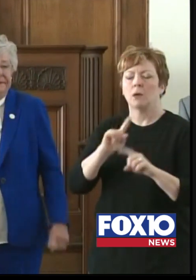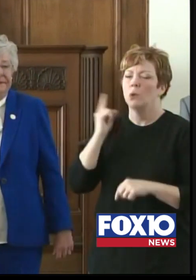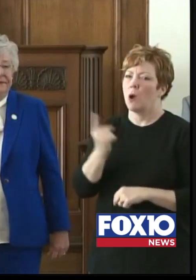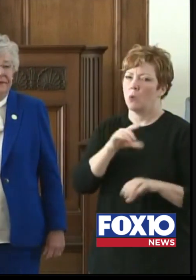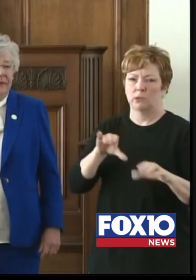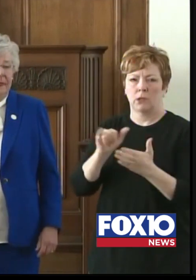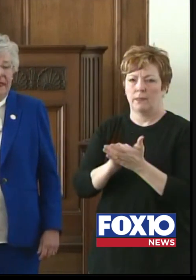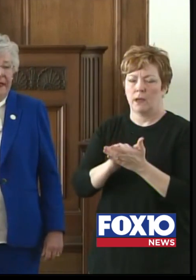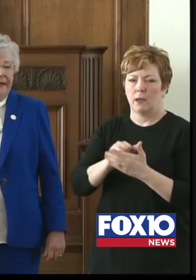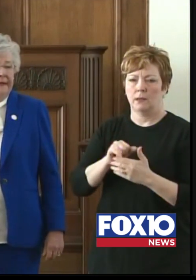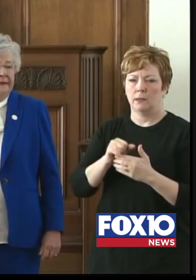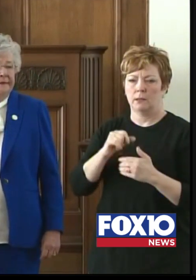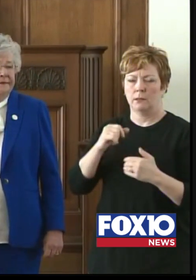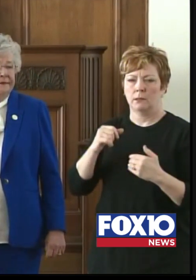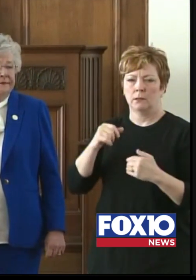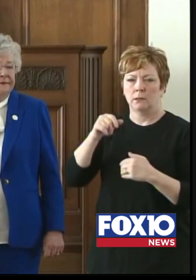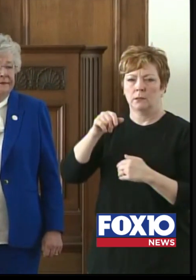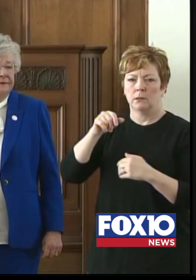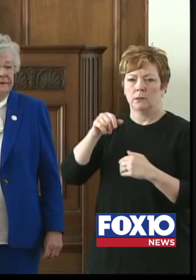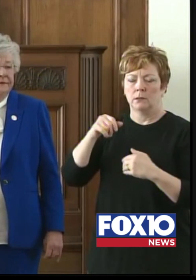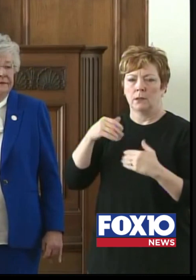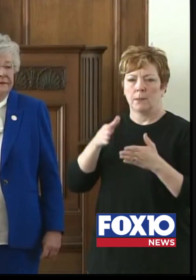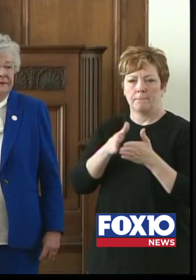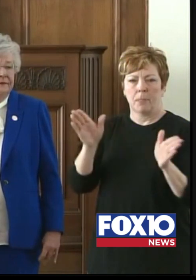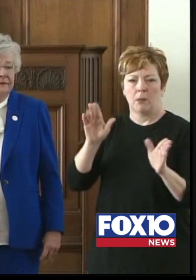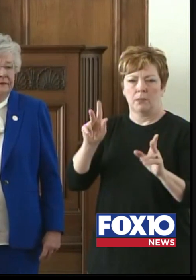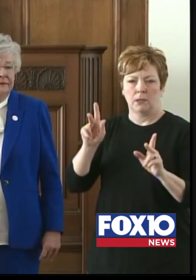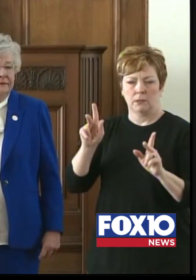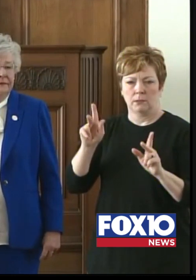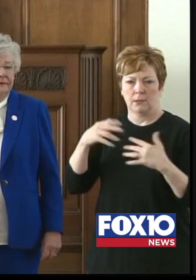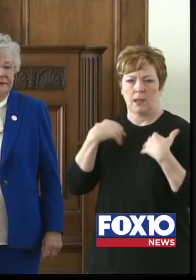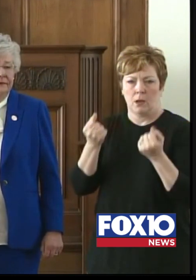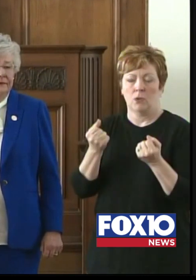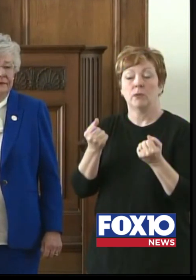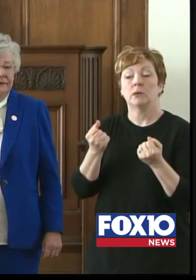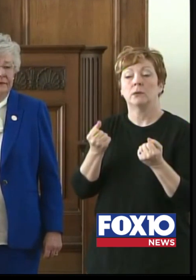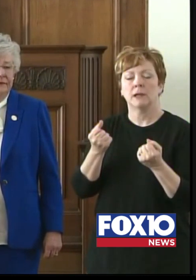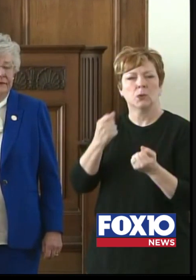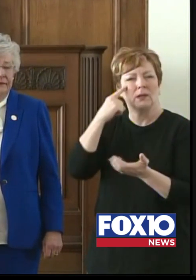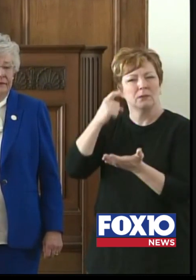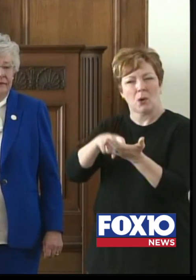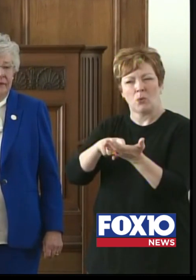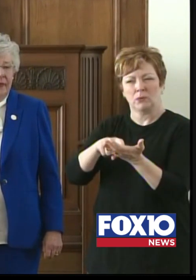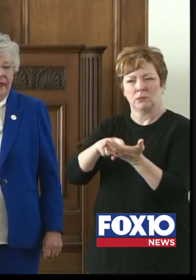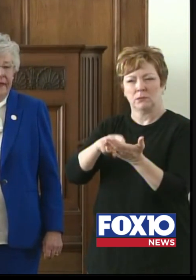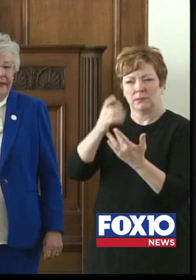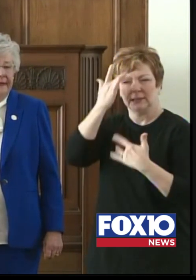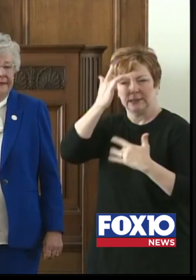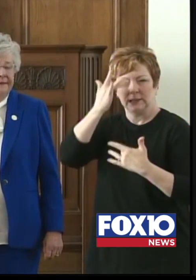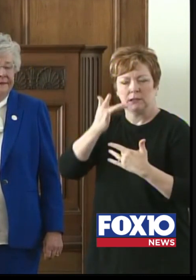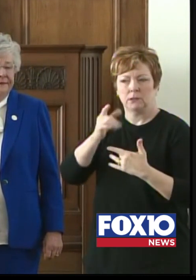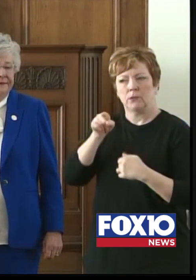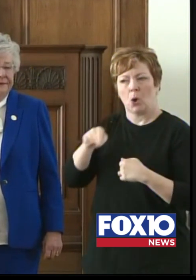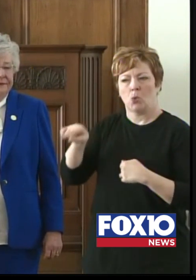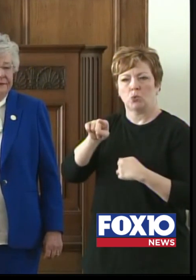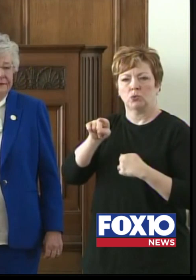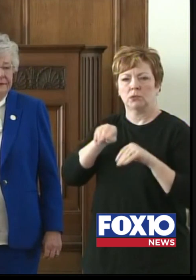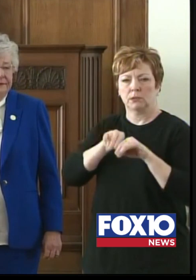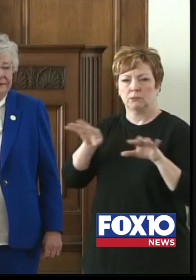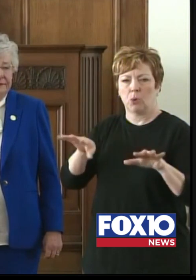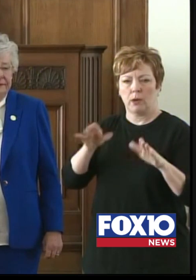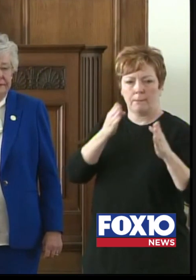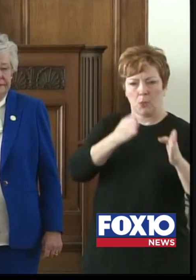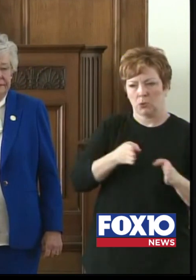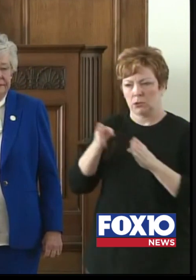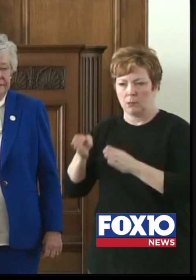for a lot of diseases. When we locate certain diseases of public health significance, particularly ones that spread person to person. Then we